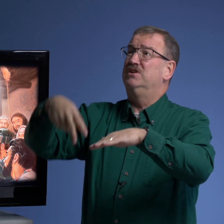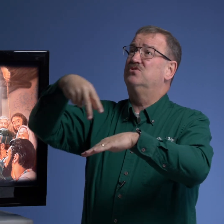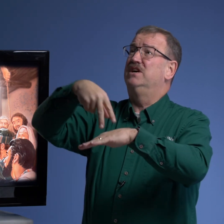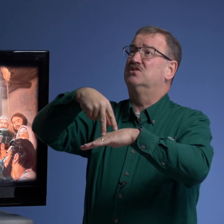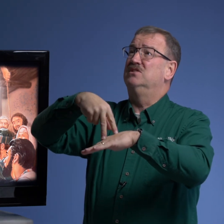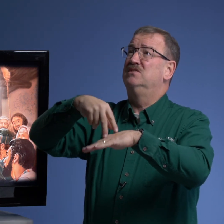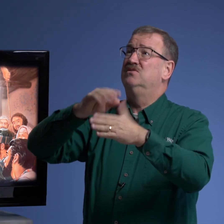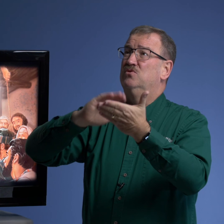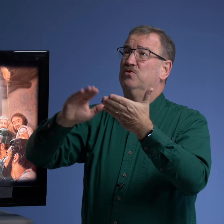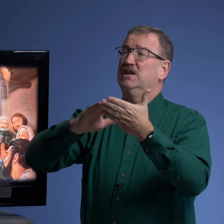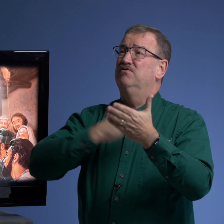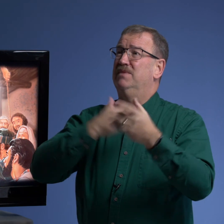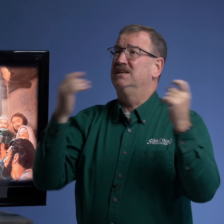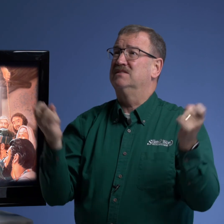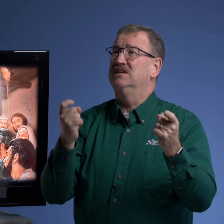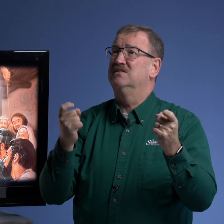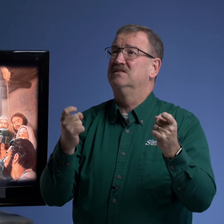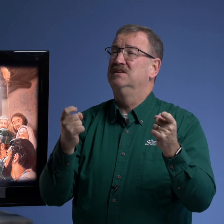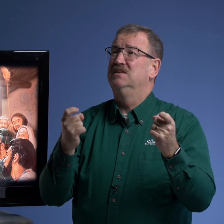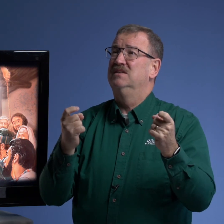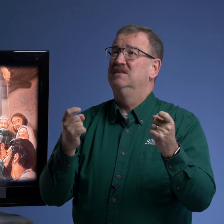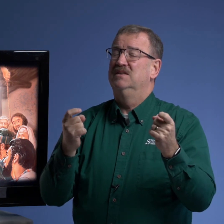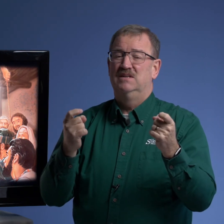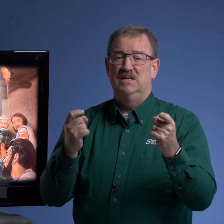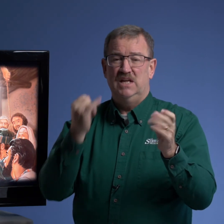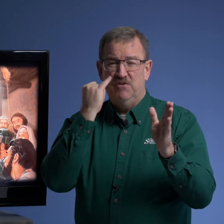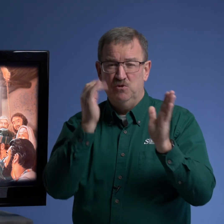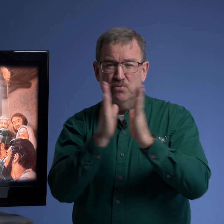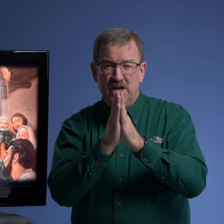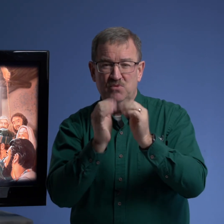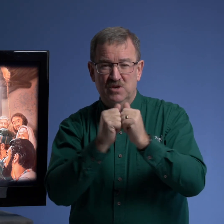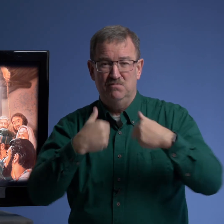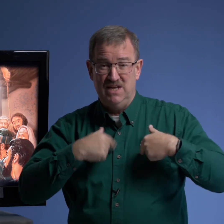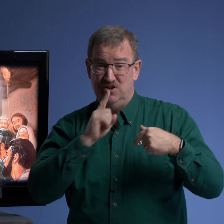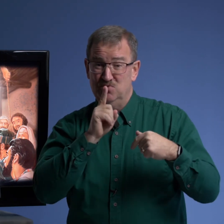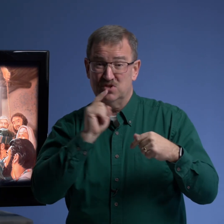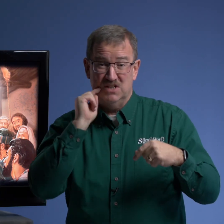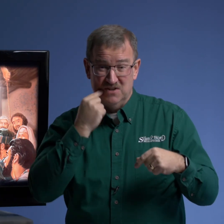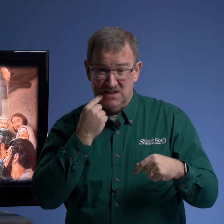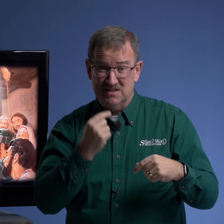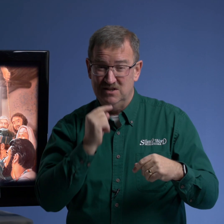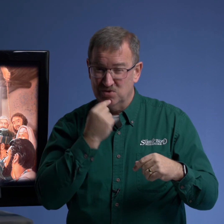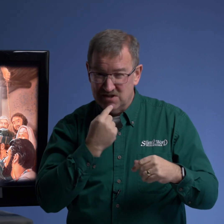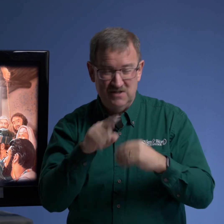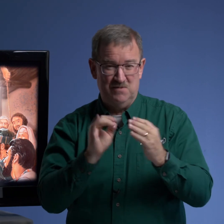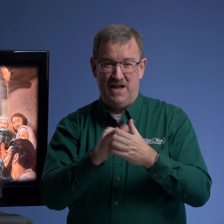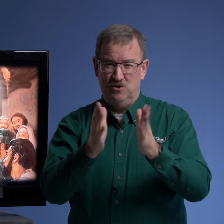resurrection to forgive my sins if you prayed with me and you were serious you were serious about it you